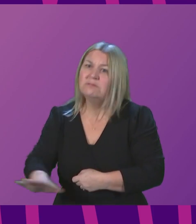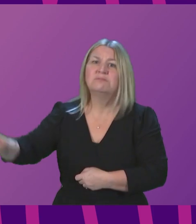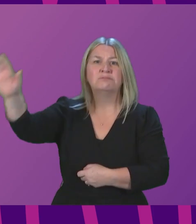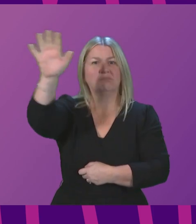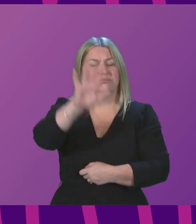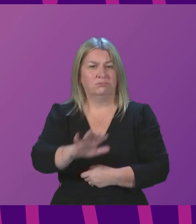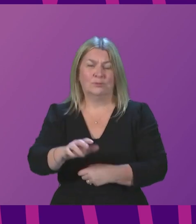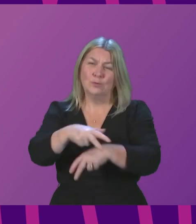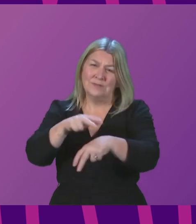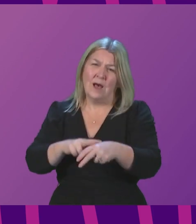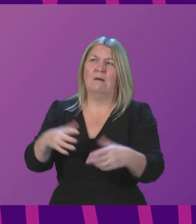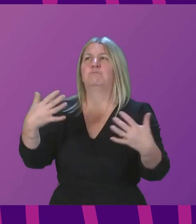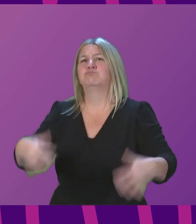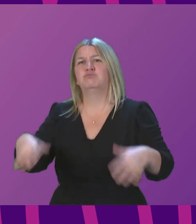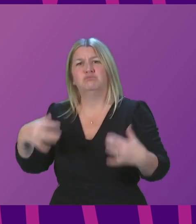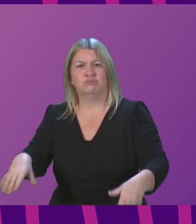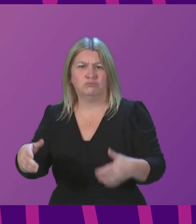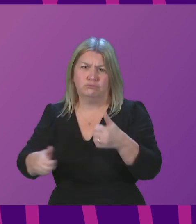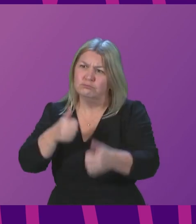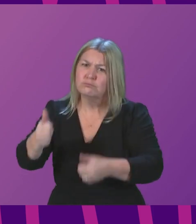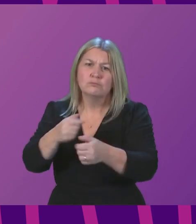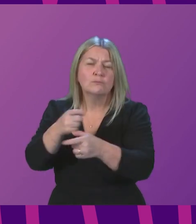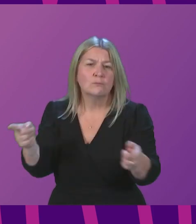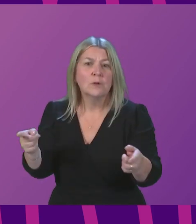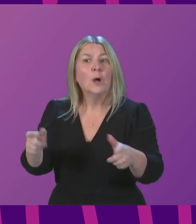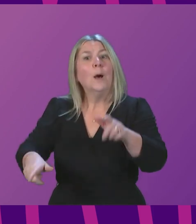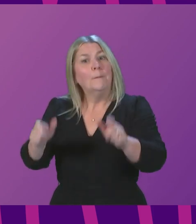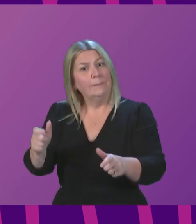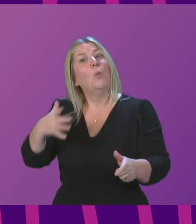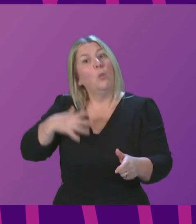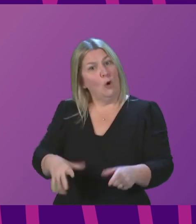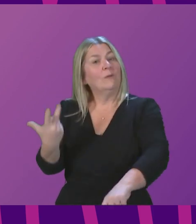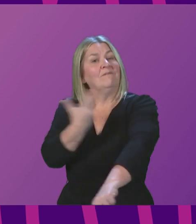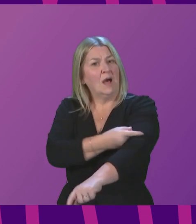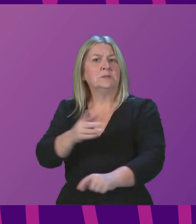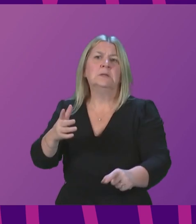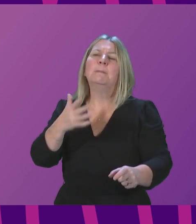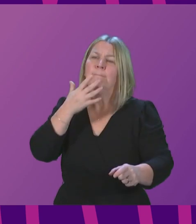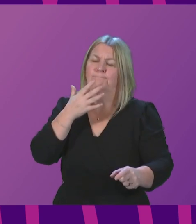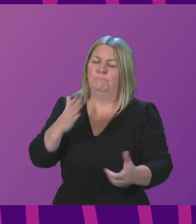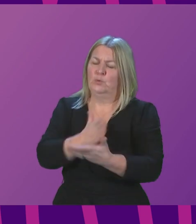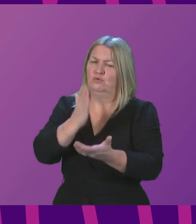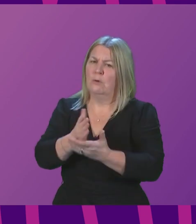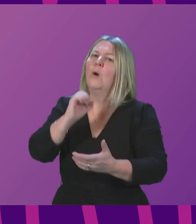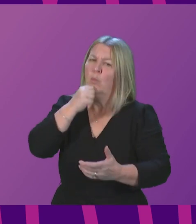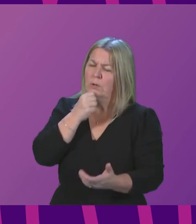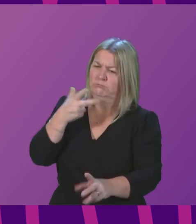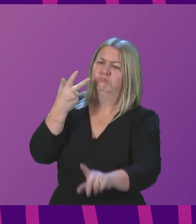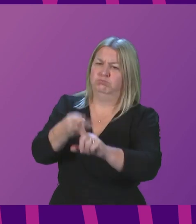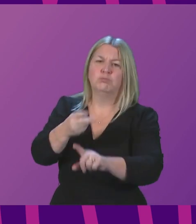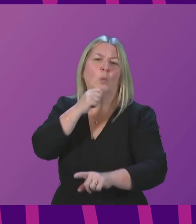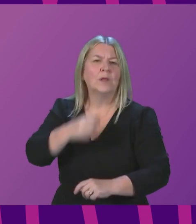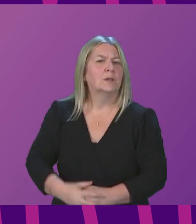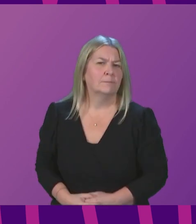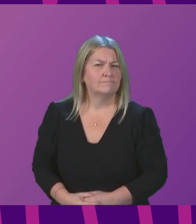support it as best we can so that everybody who is eligible and comes forward gets a vaccination. Julian McKay. Thank you,